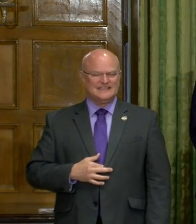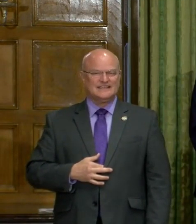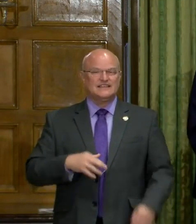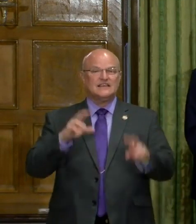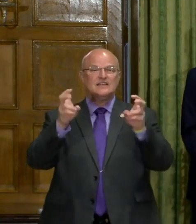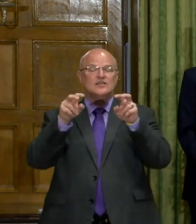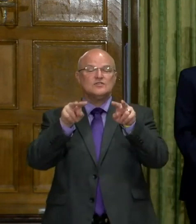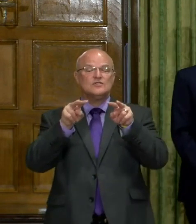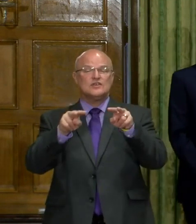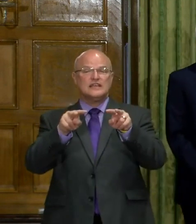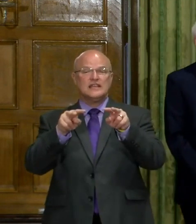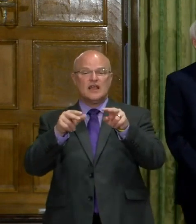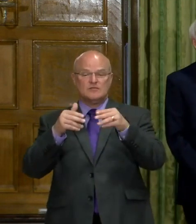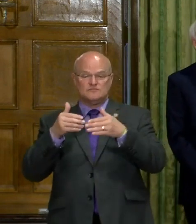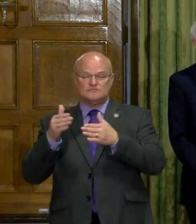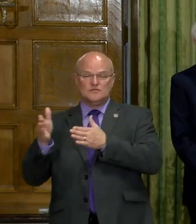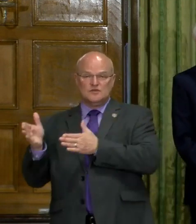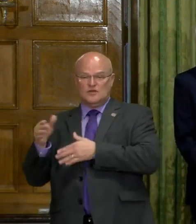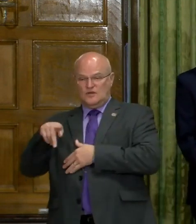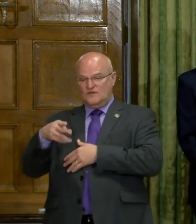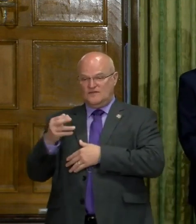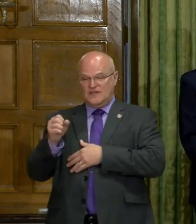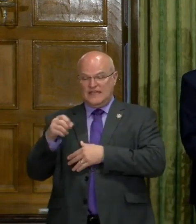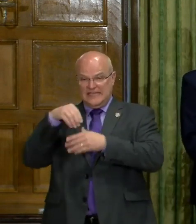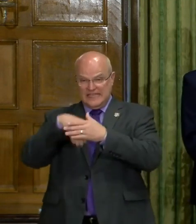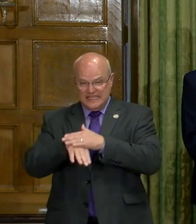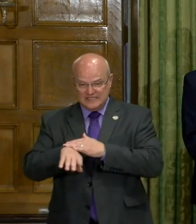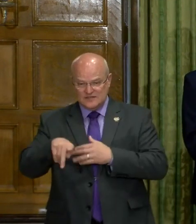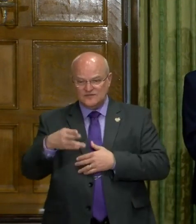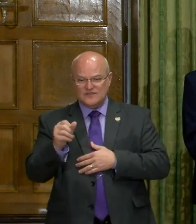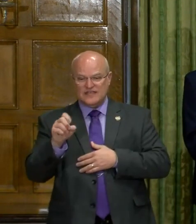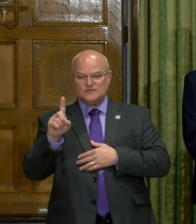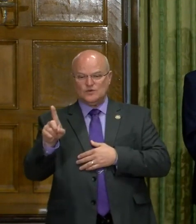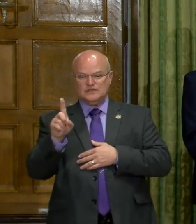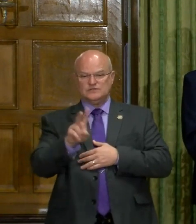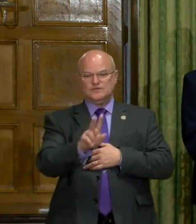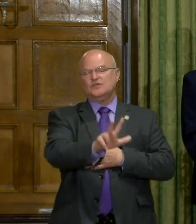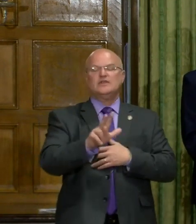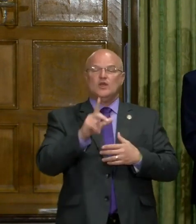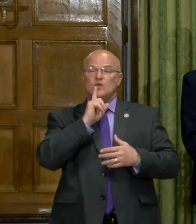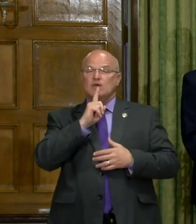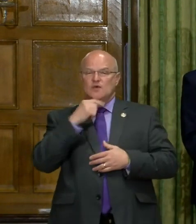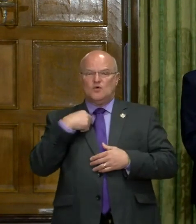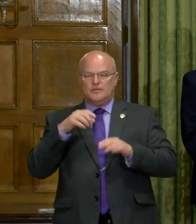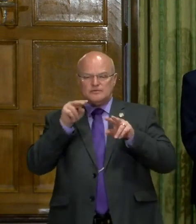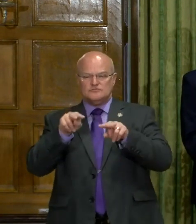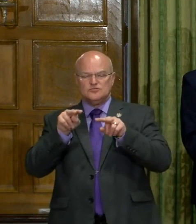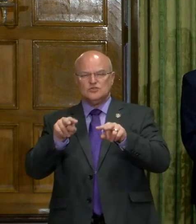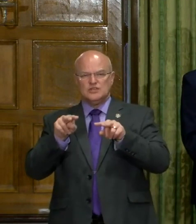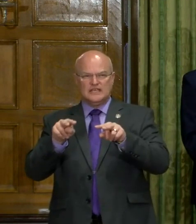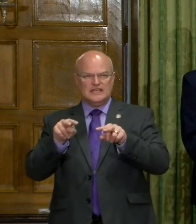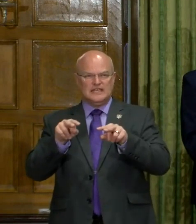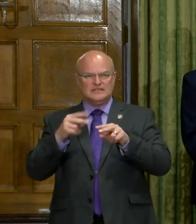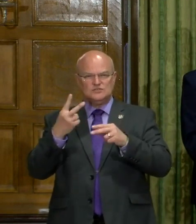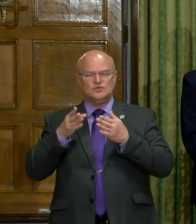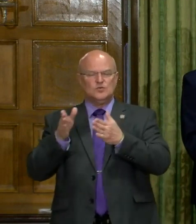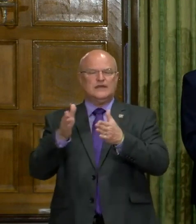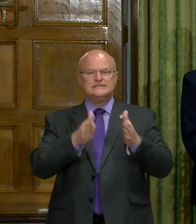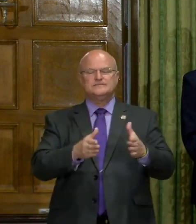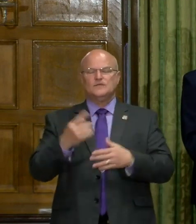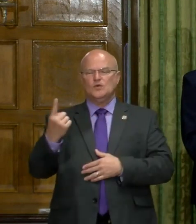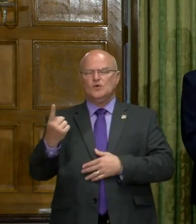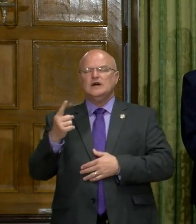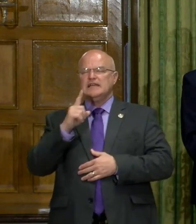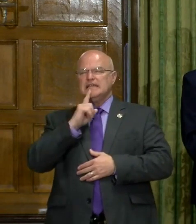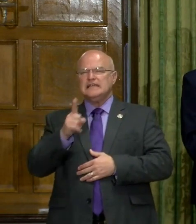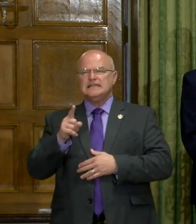In terms of looking at our progression from phase, into phase one, two, three, really we're going to be looking, looking in two ways. One